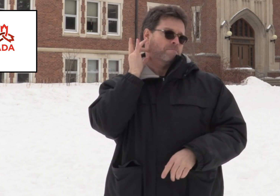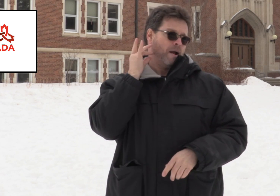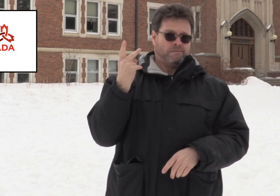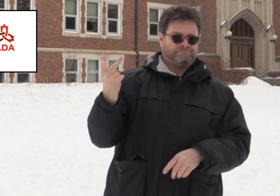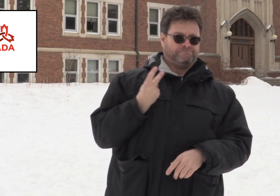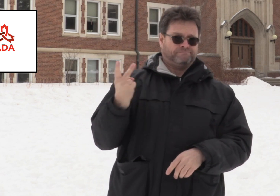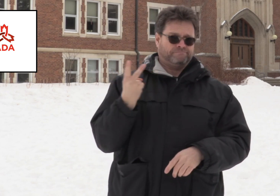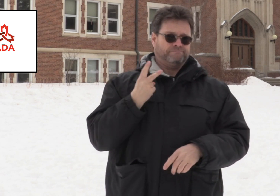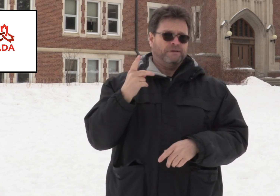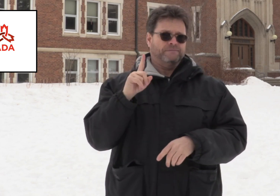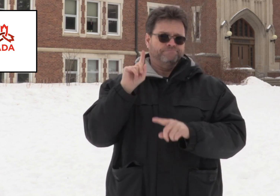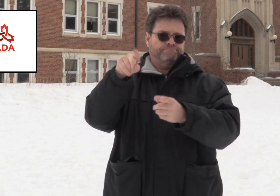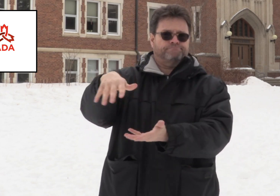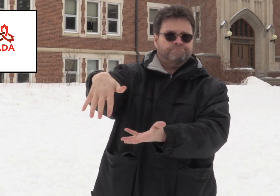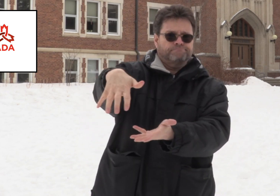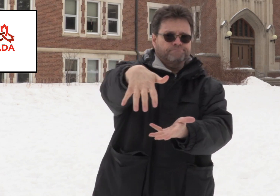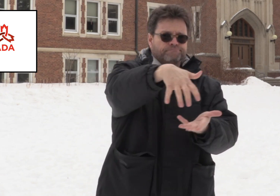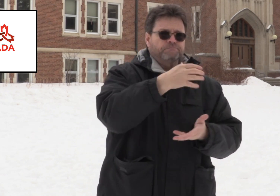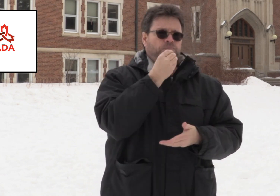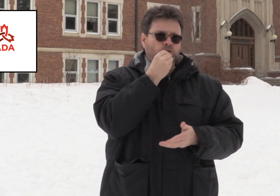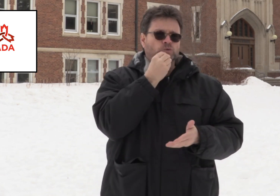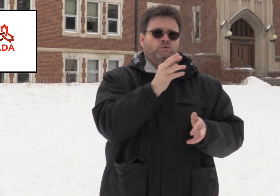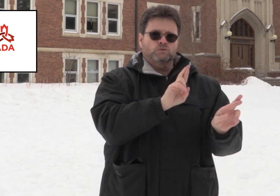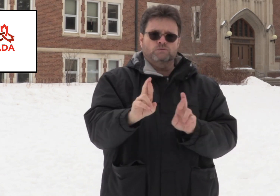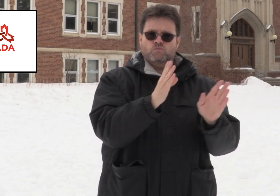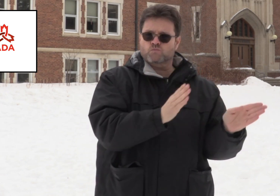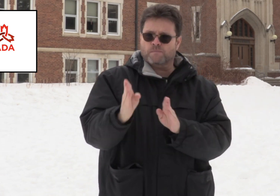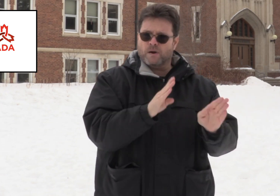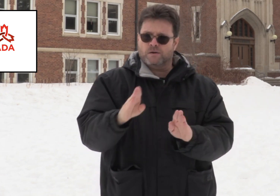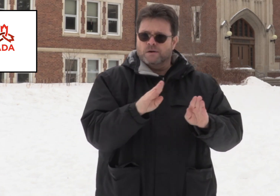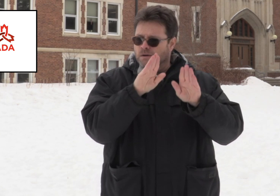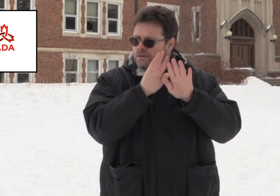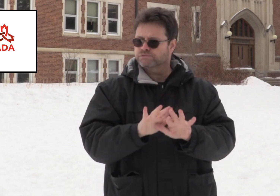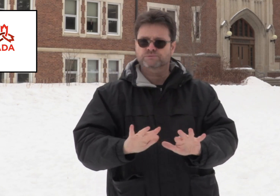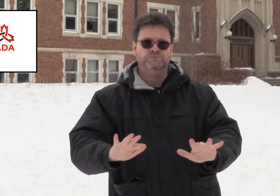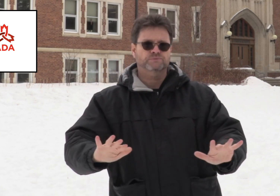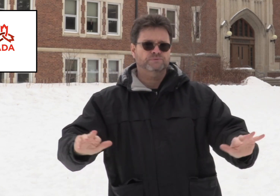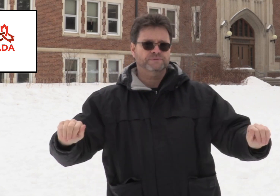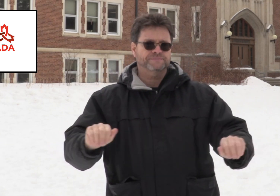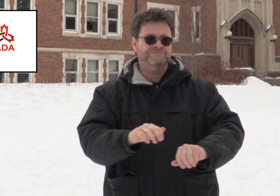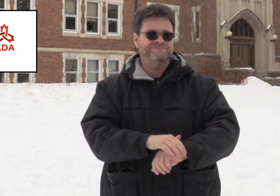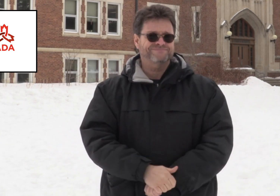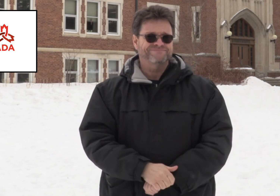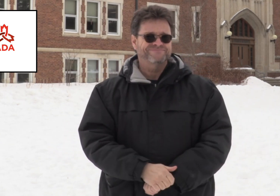your attendance. And the reason being Patty and I need to go and make sure we have enough food to set out for you guys.